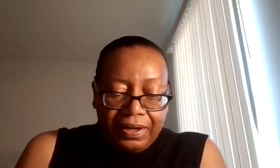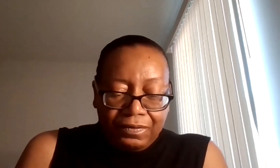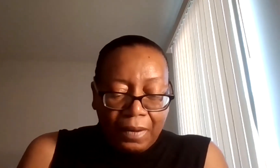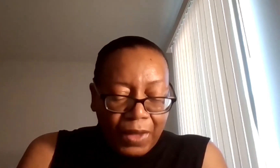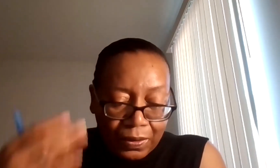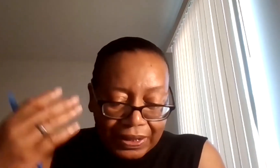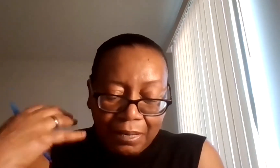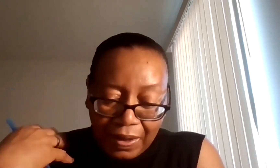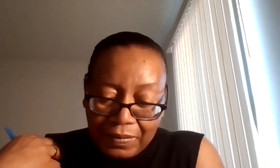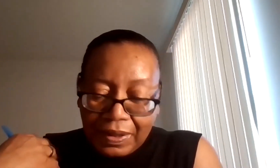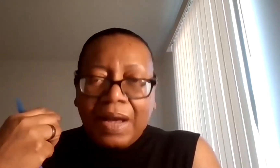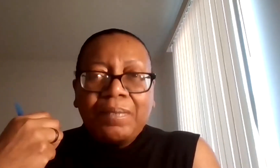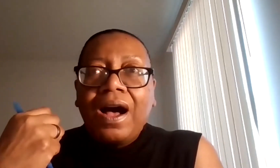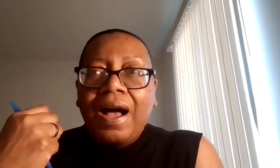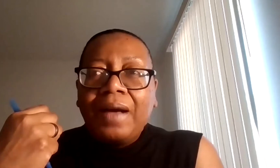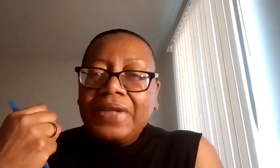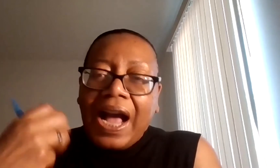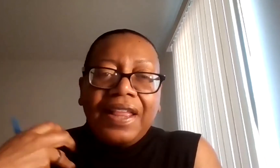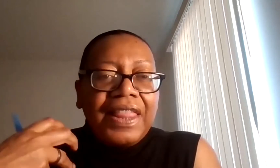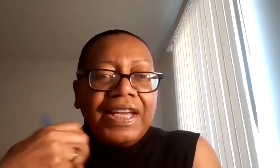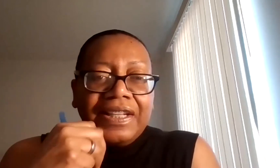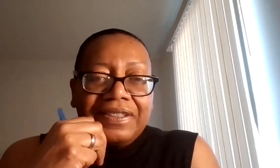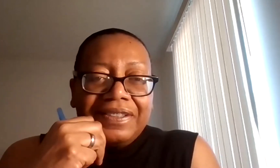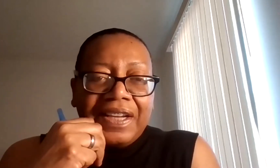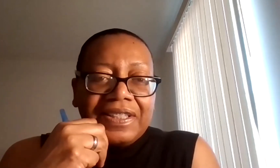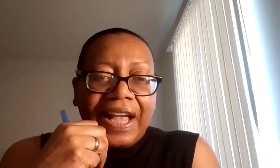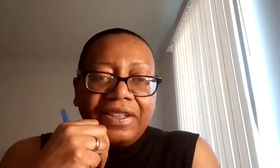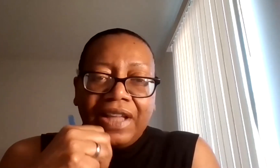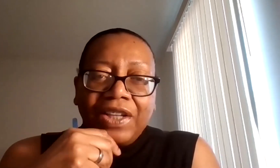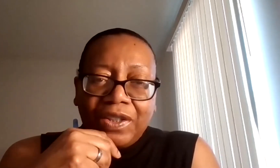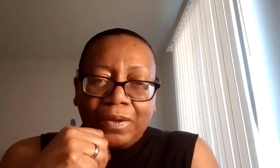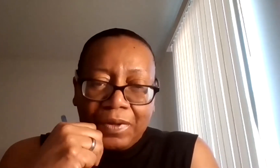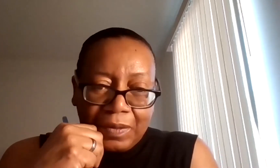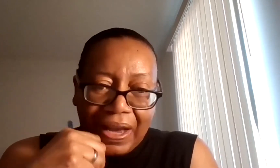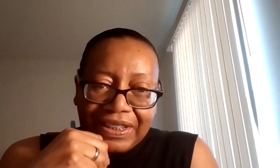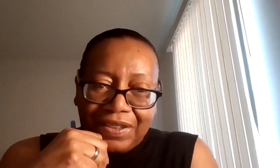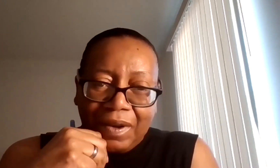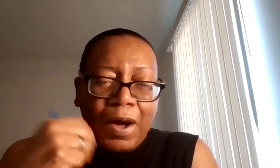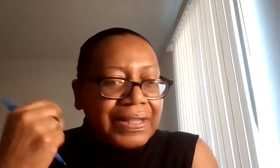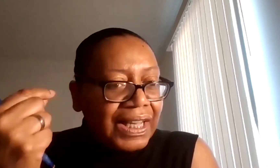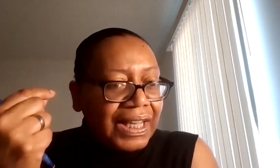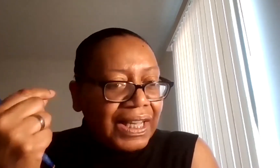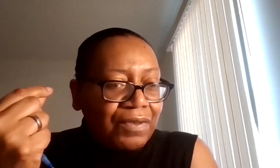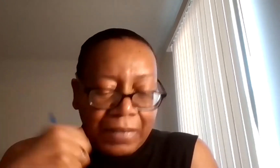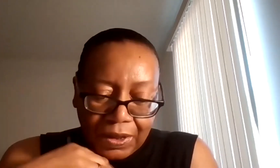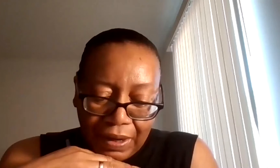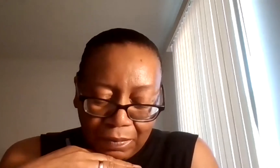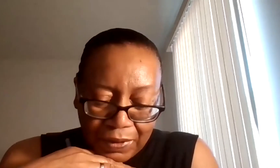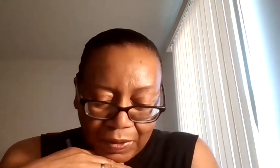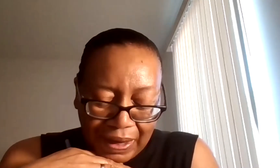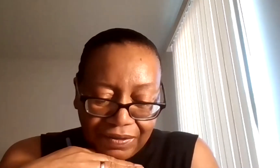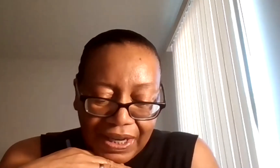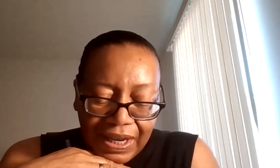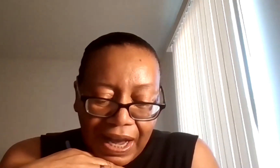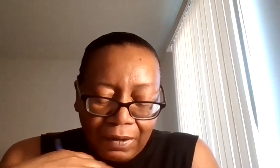So from those symptoms, because I'm, I'm kind of thinking in a psychological perspective, I'm always thinking from the mental